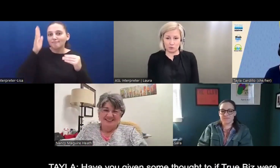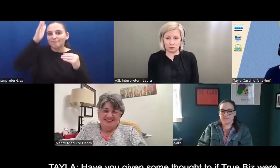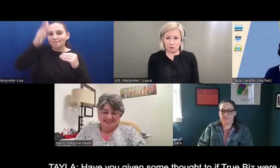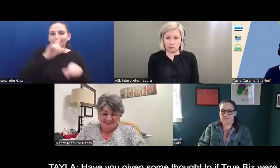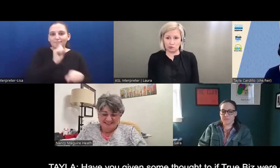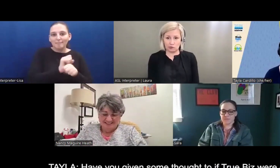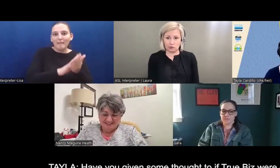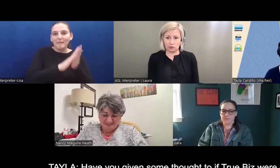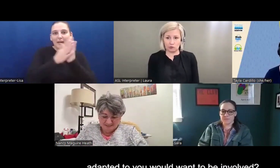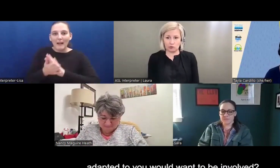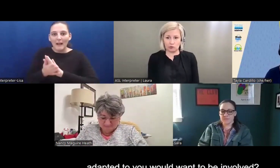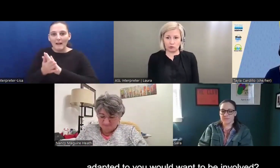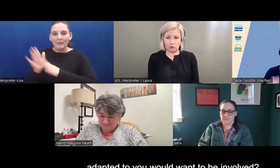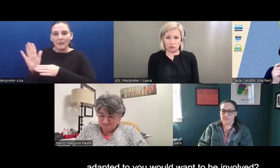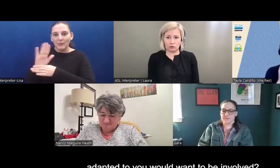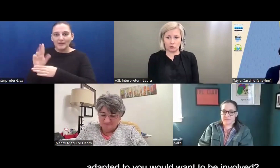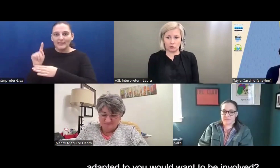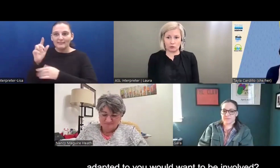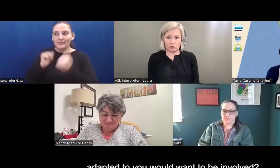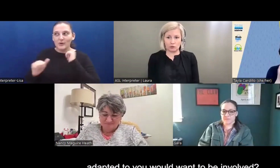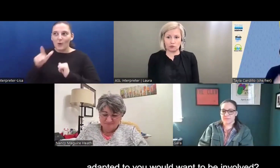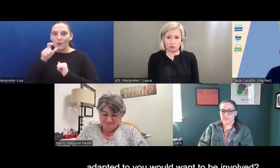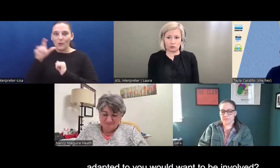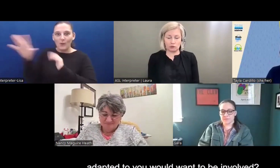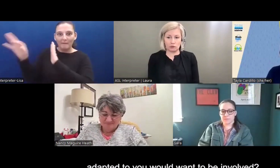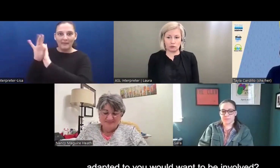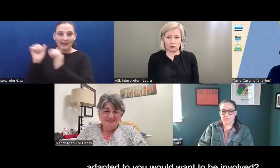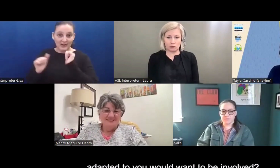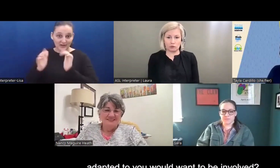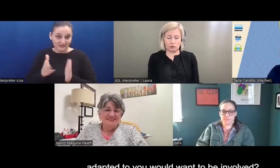were to ever get adapted, like who you would want to be involved?